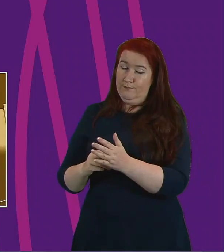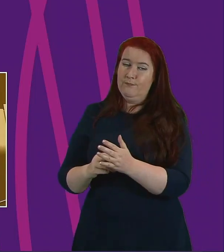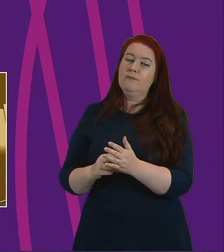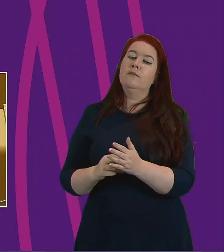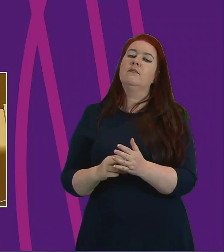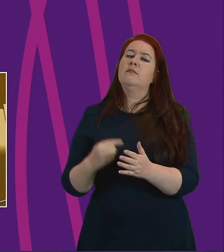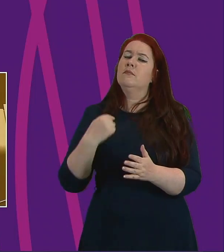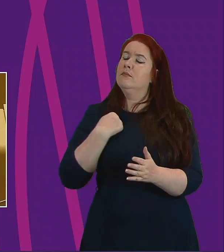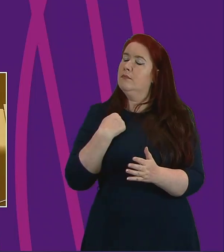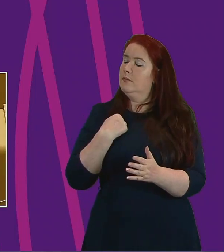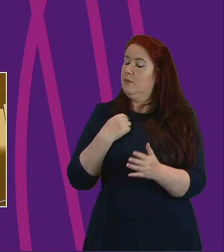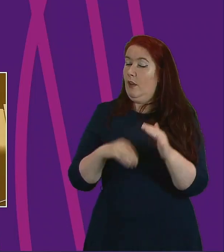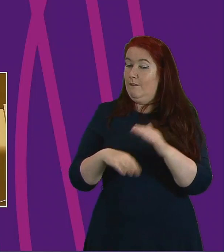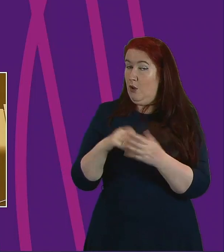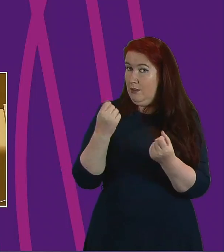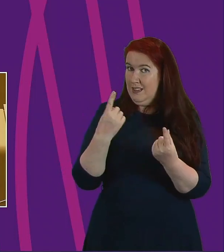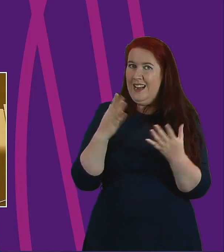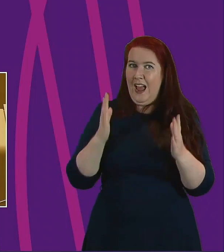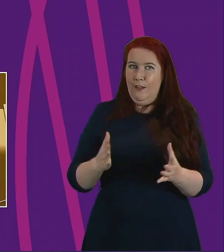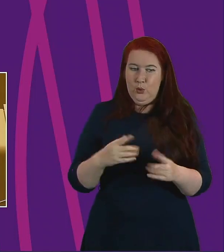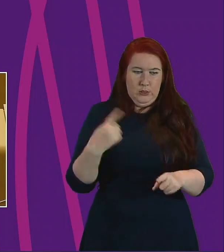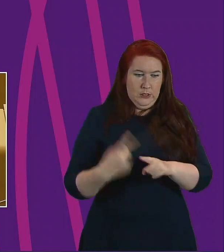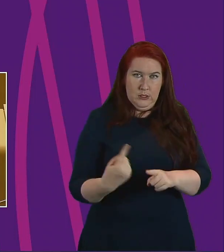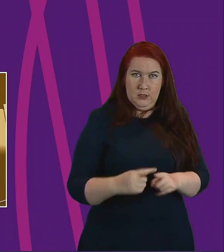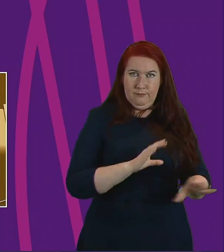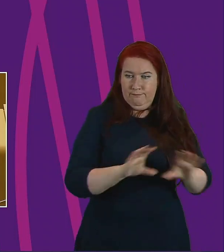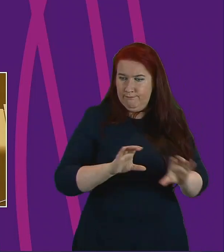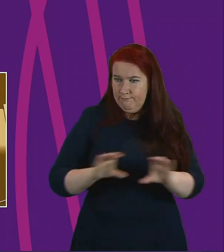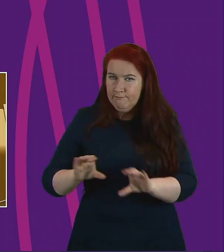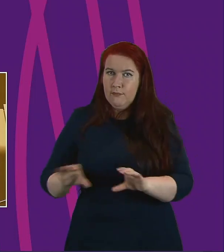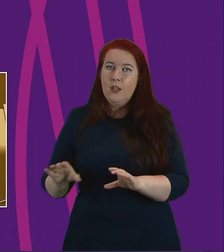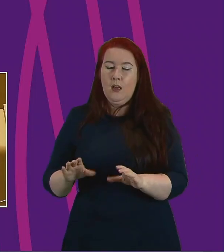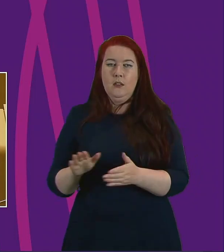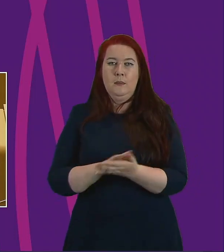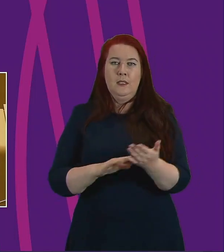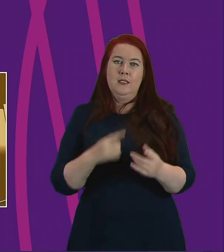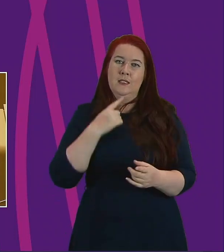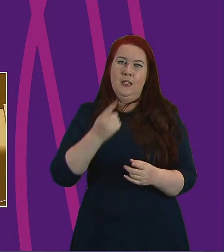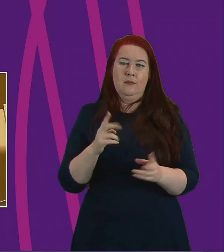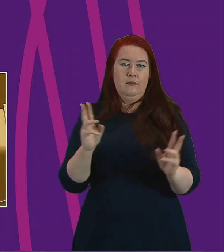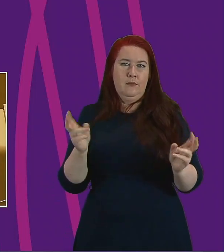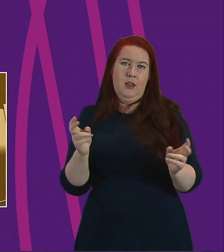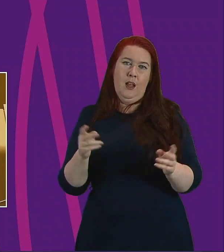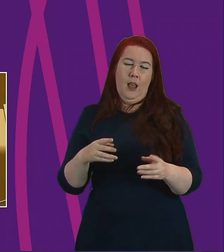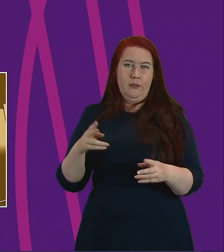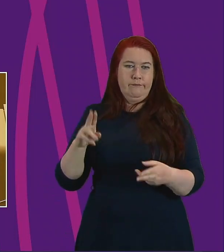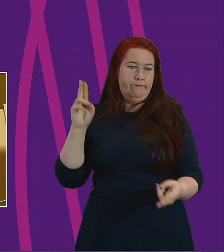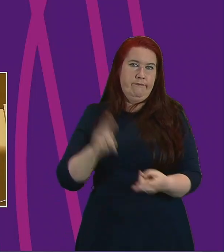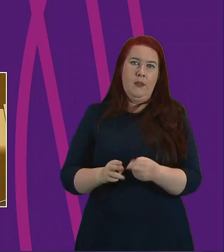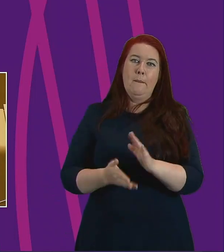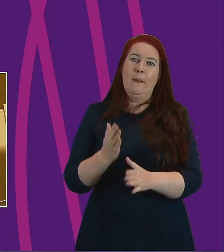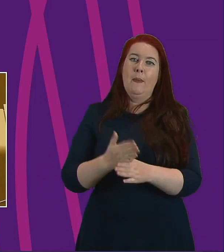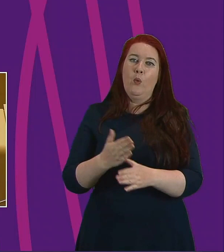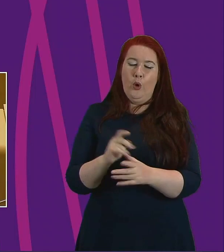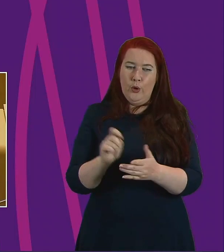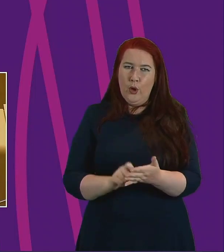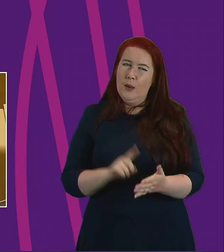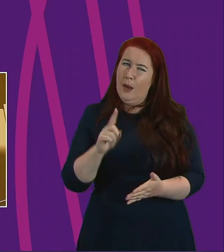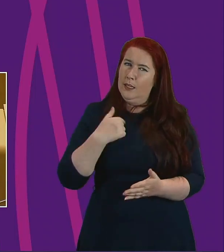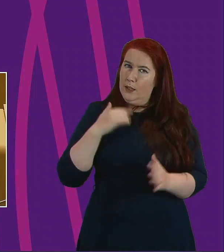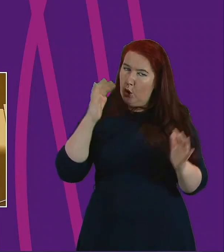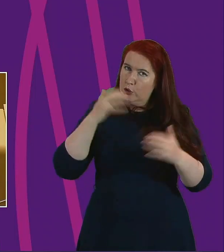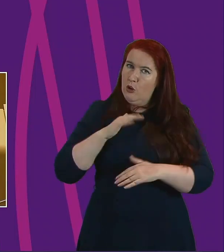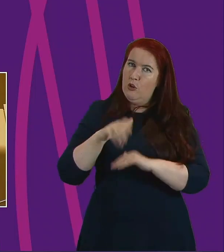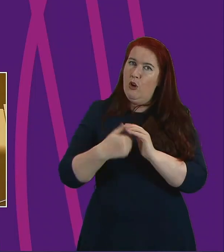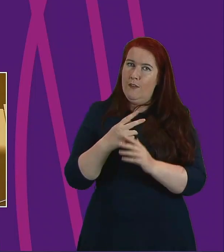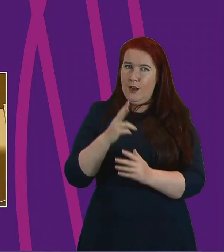while I fully recognise the rapid response which has been described today as cutting through the red tape there were concerns raised with me about transparency around